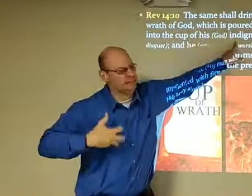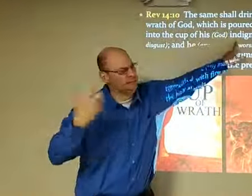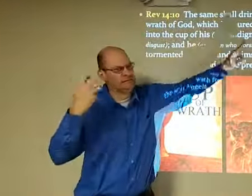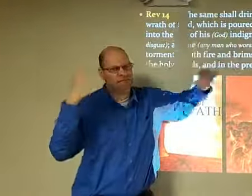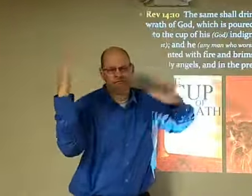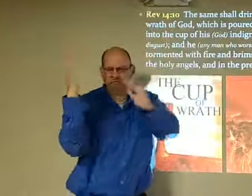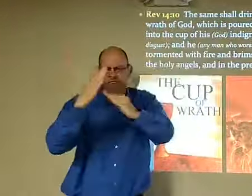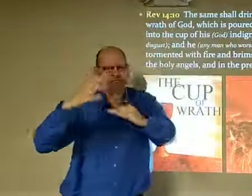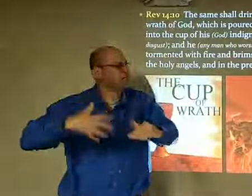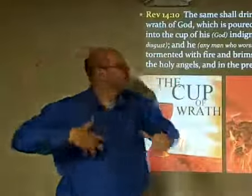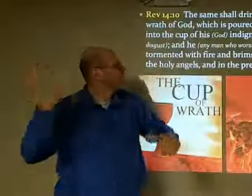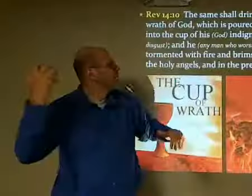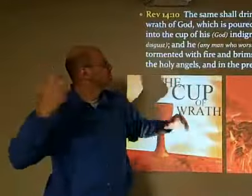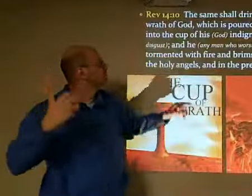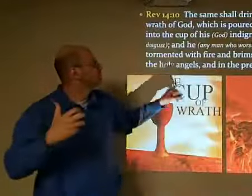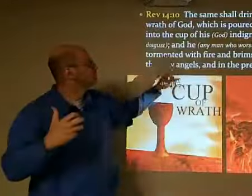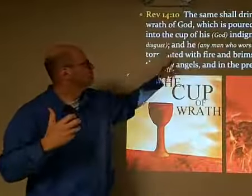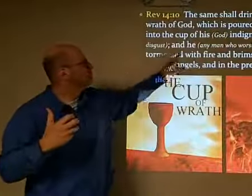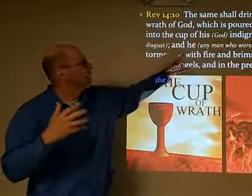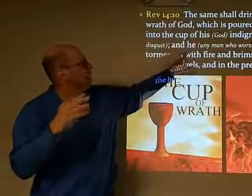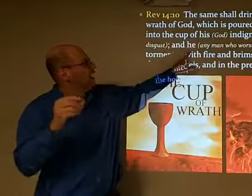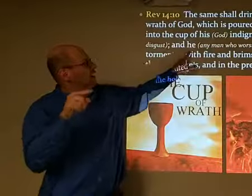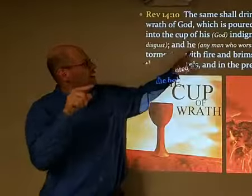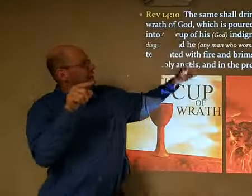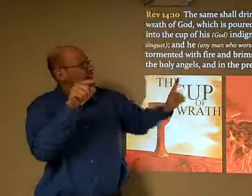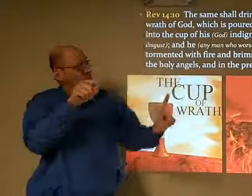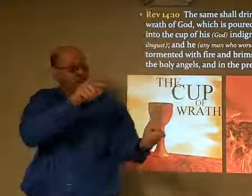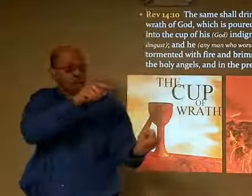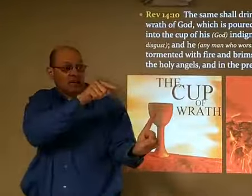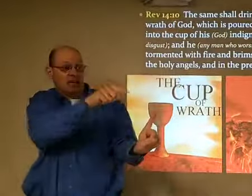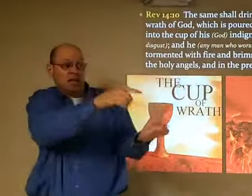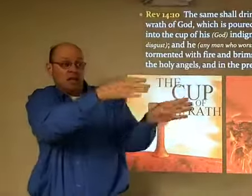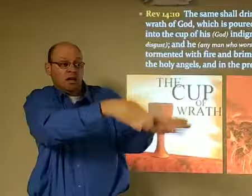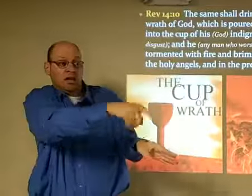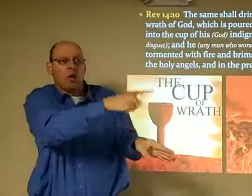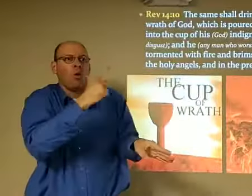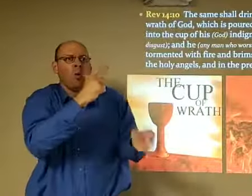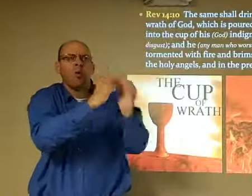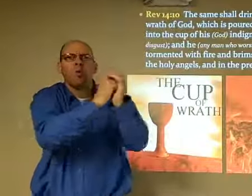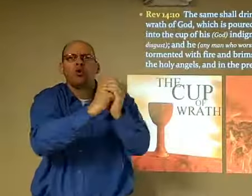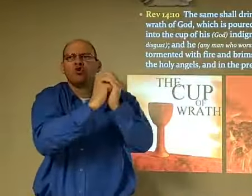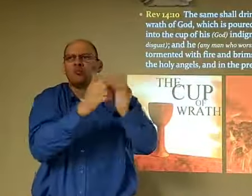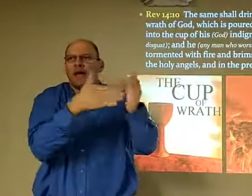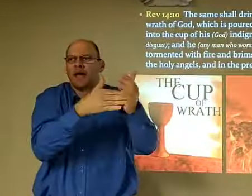So, indignation is very extreme anger, disgust, continuing. And he